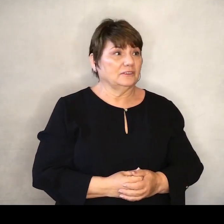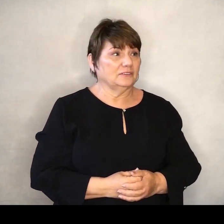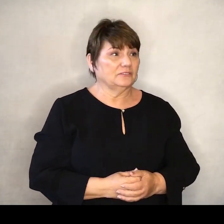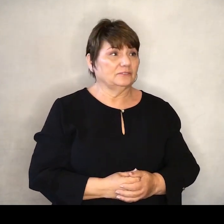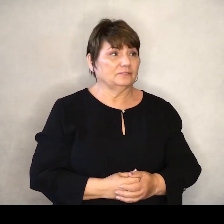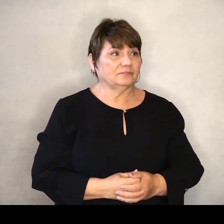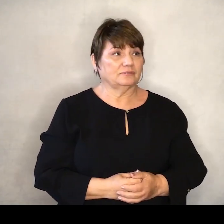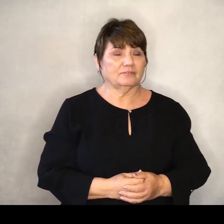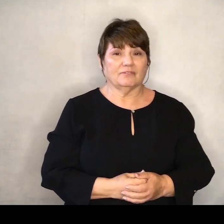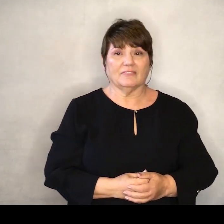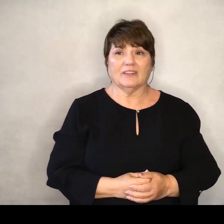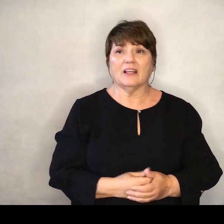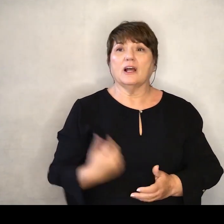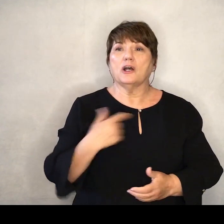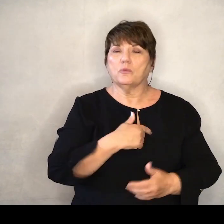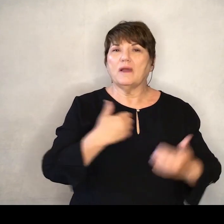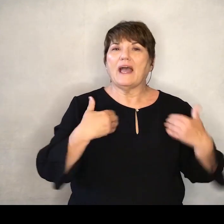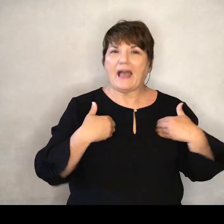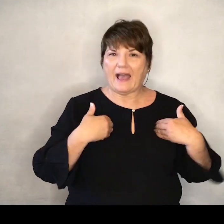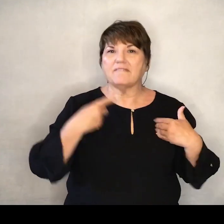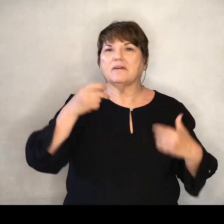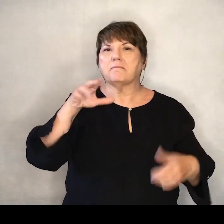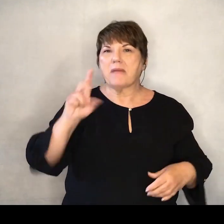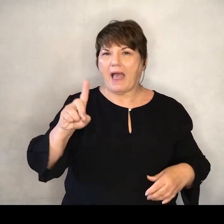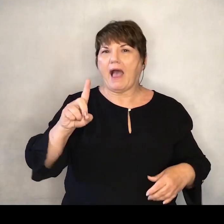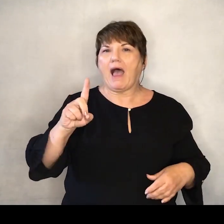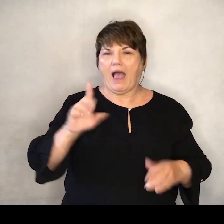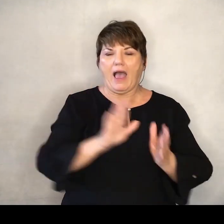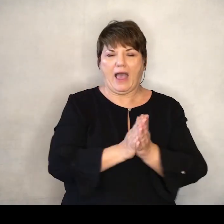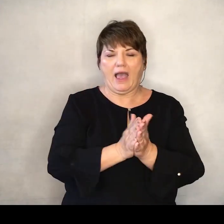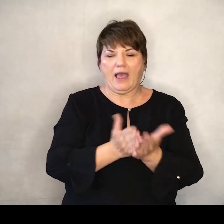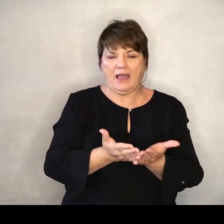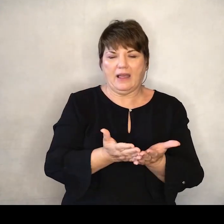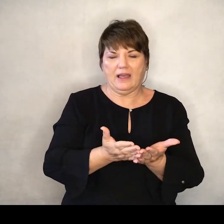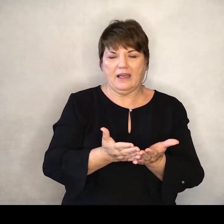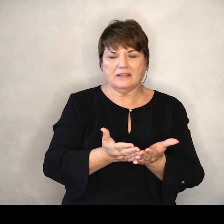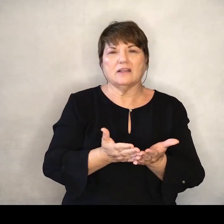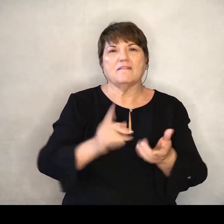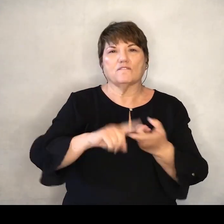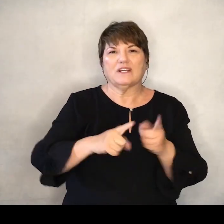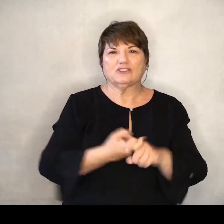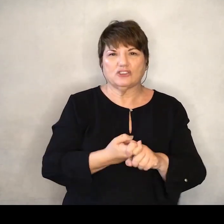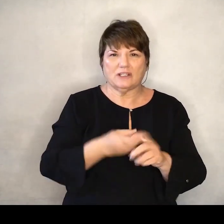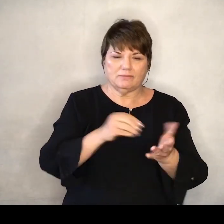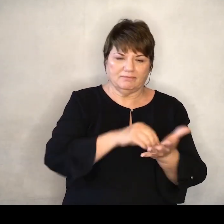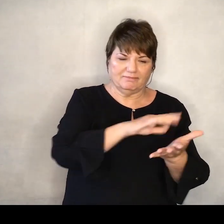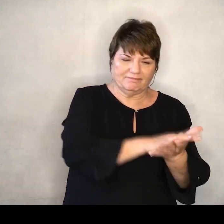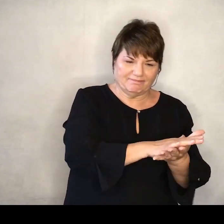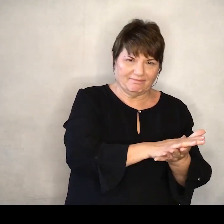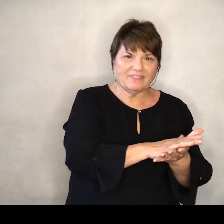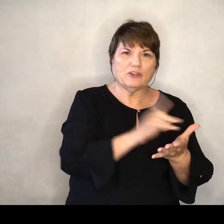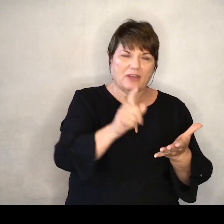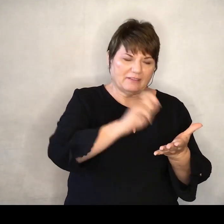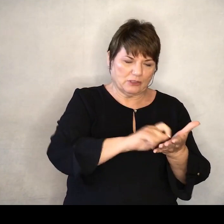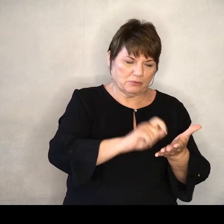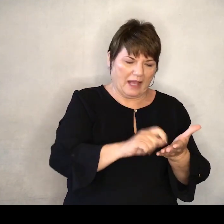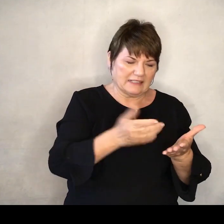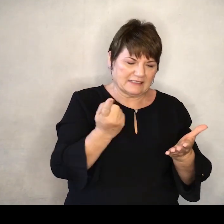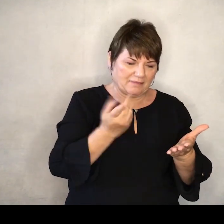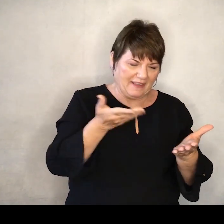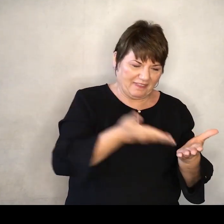This is the pad of friendship It doesn't do any good unless you say something in it, right? So